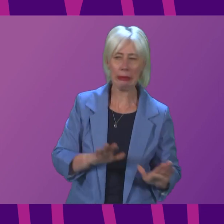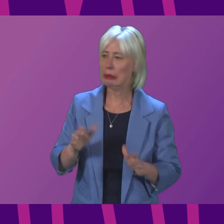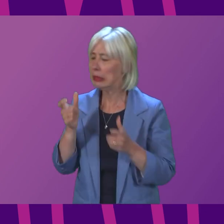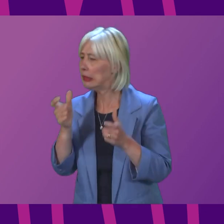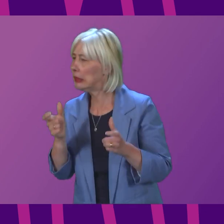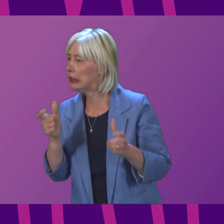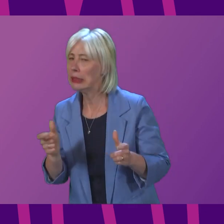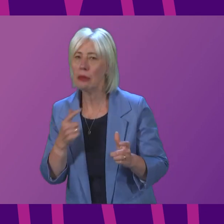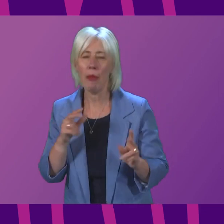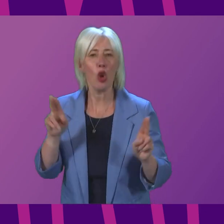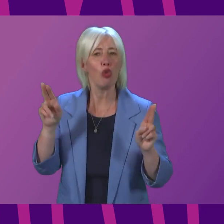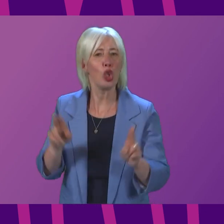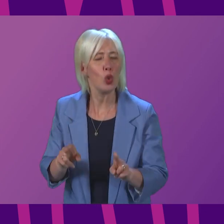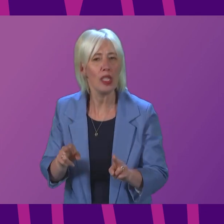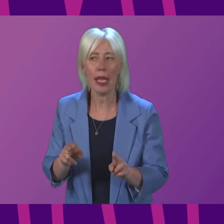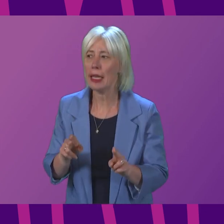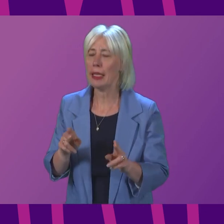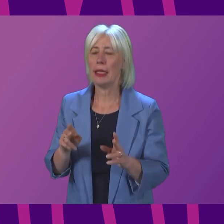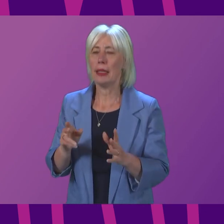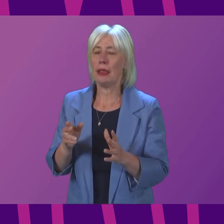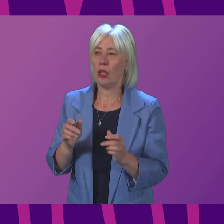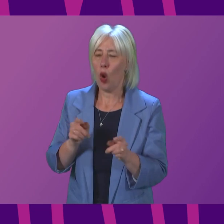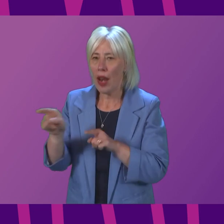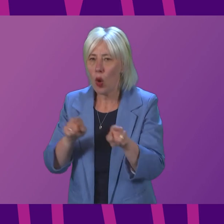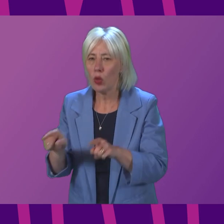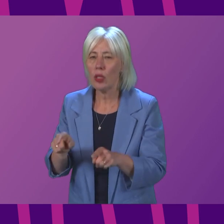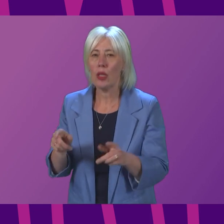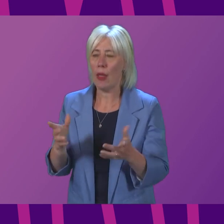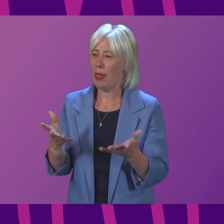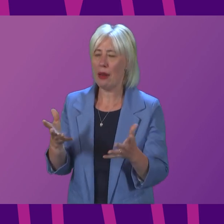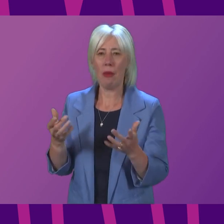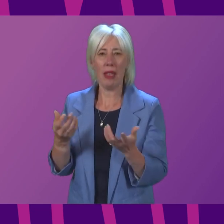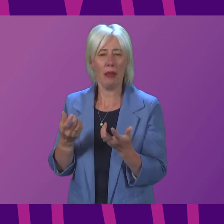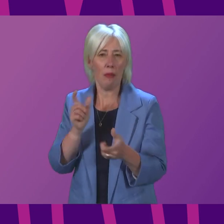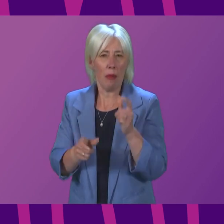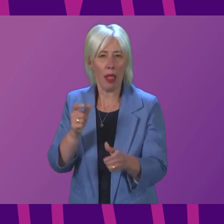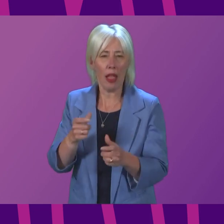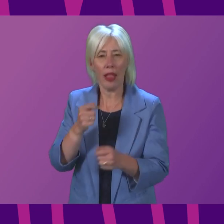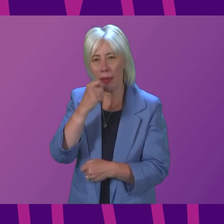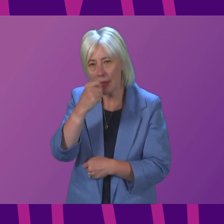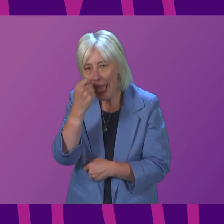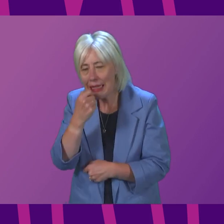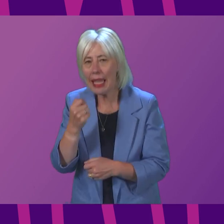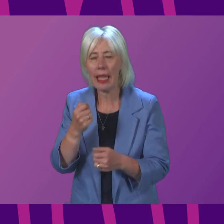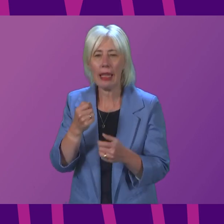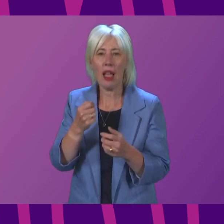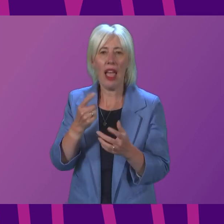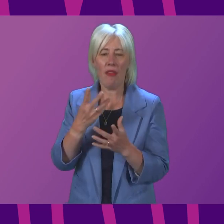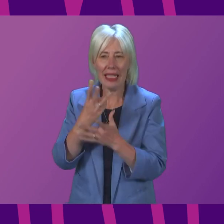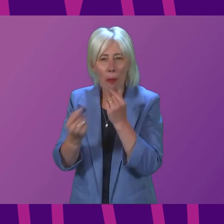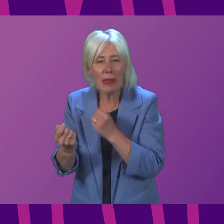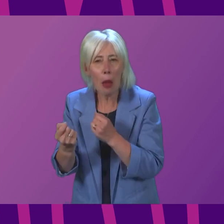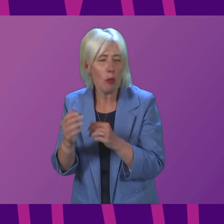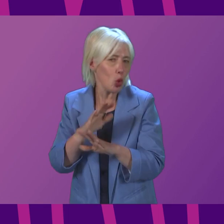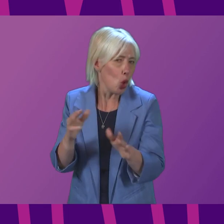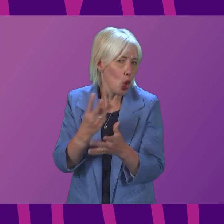the transition away from routine asymptomatic and then symptomatic testing will make it much harder for them to avoid